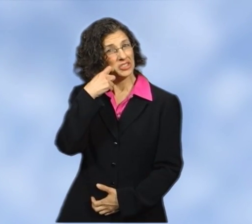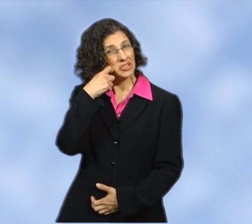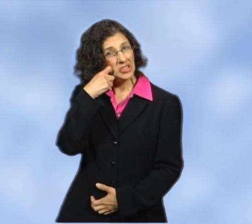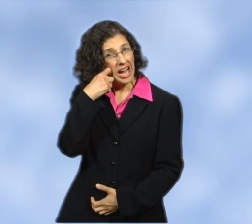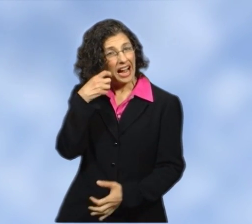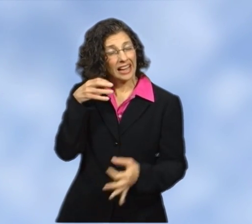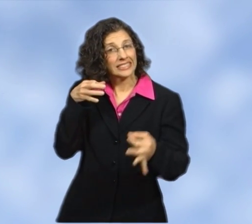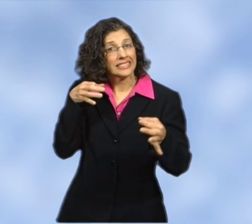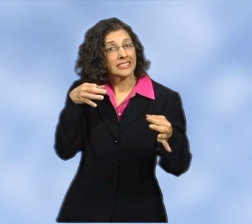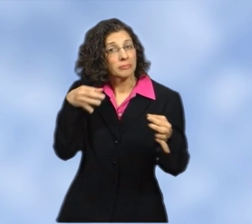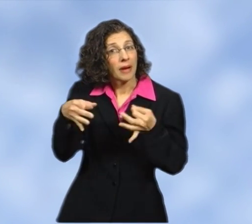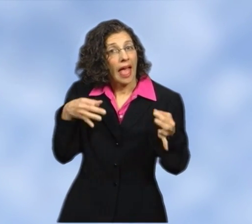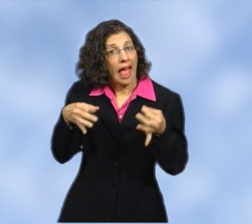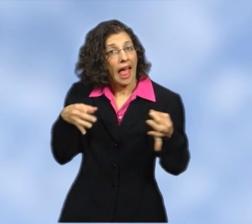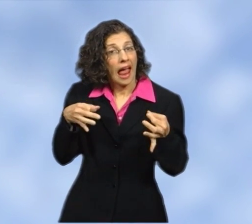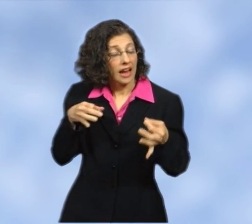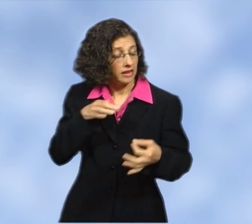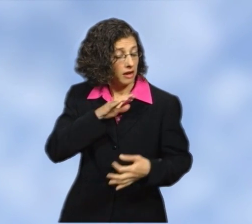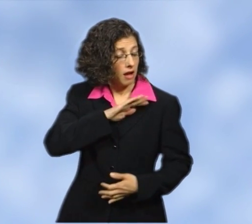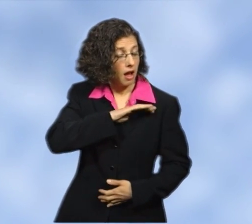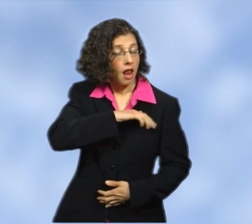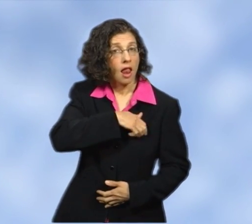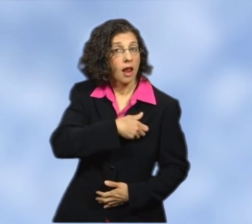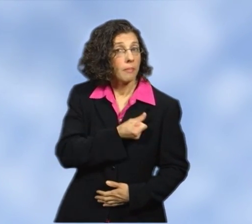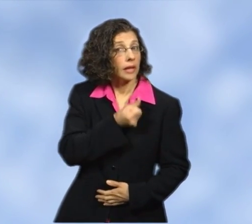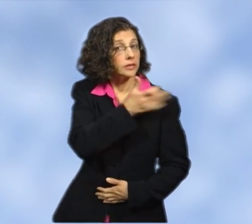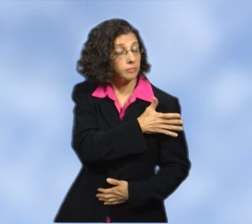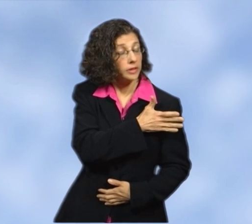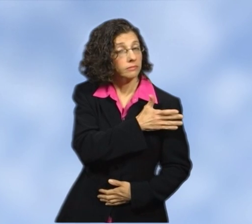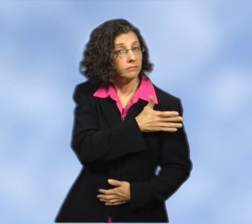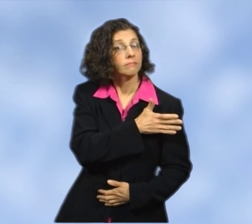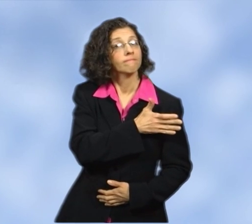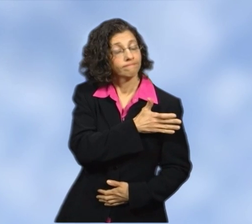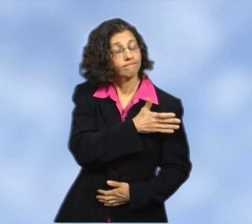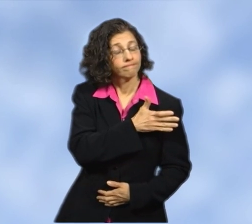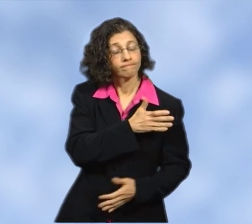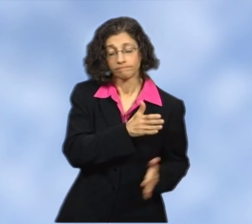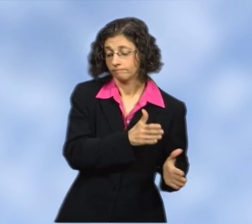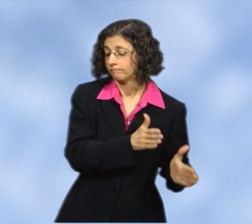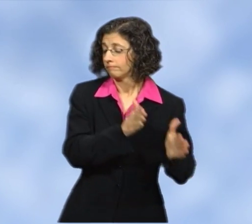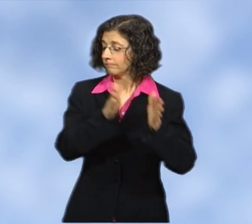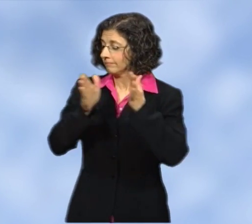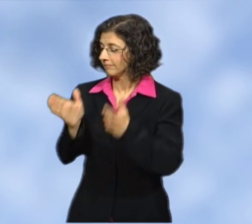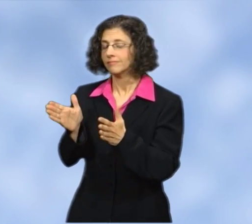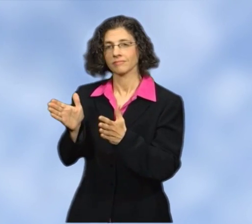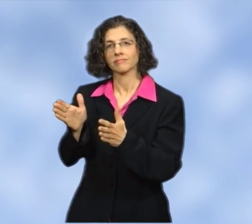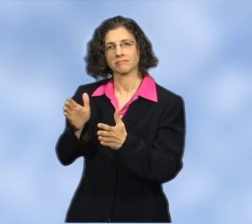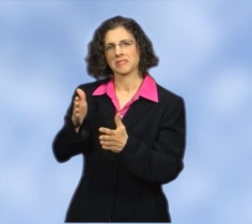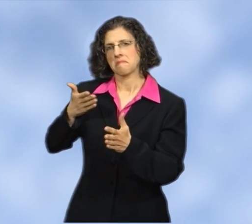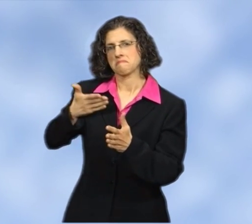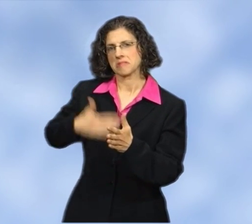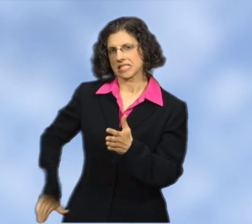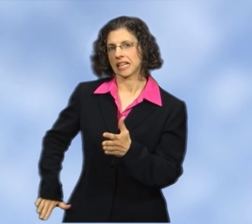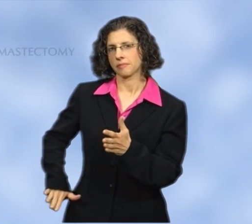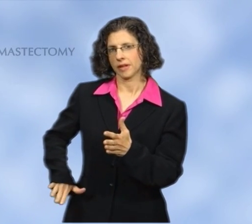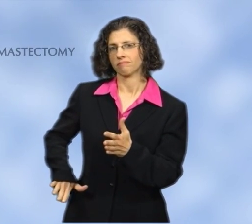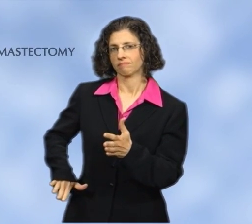I just explained the lumpectomy procedure. The second surgical